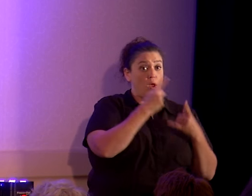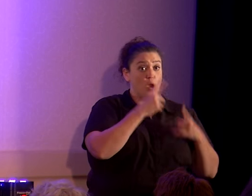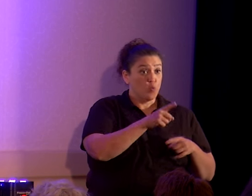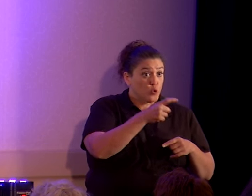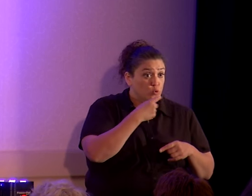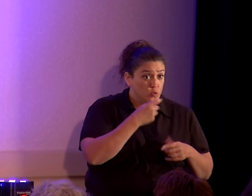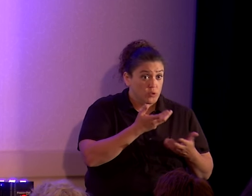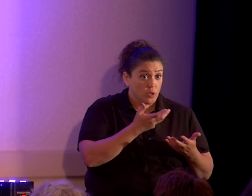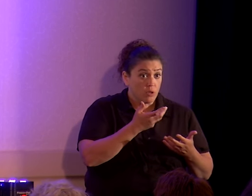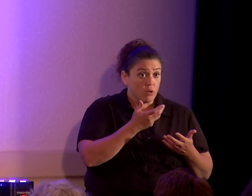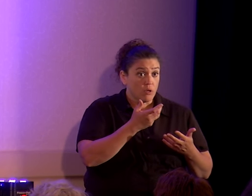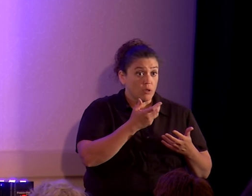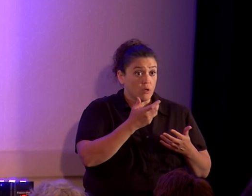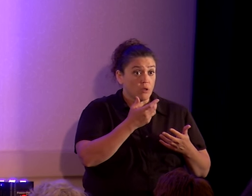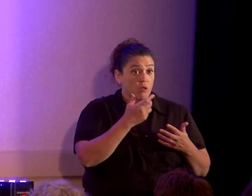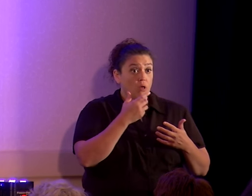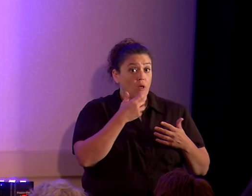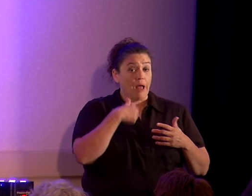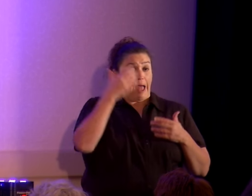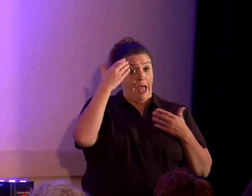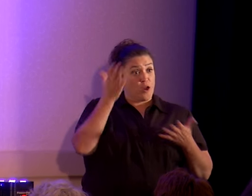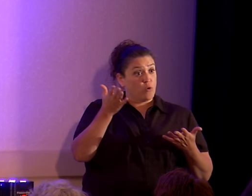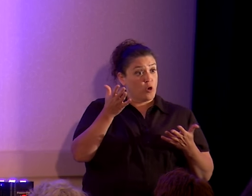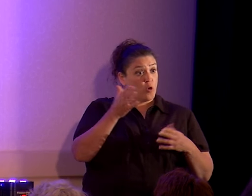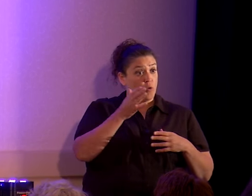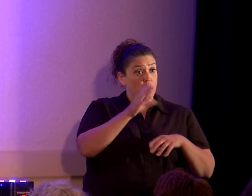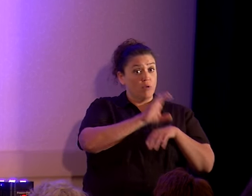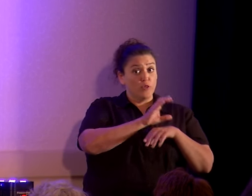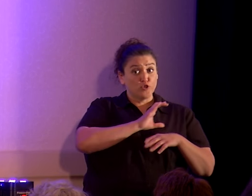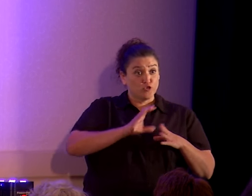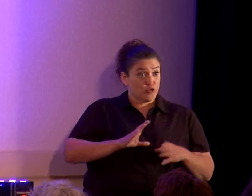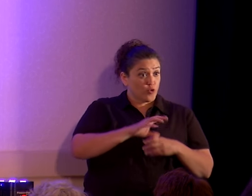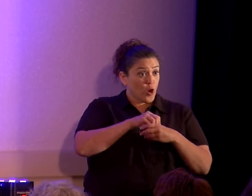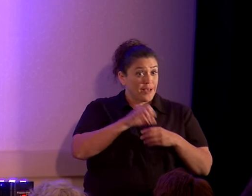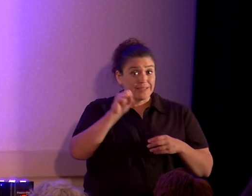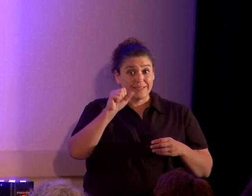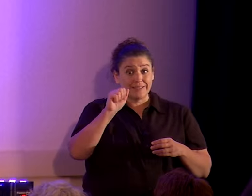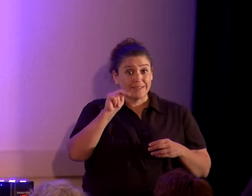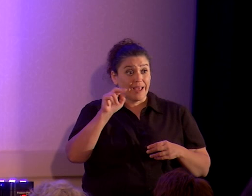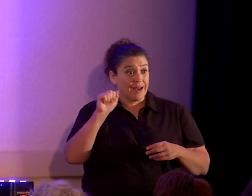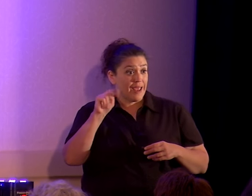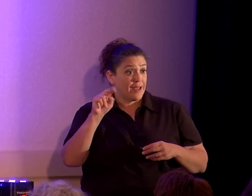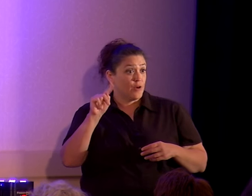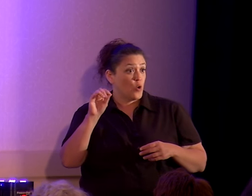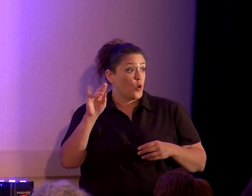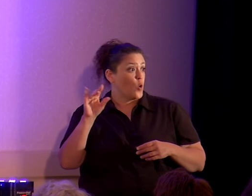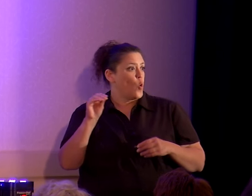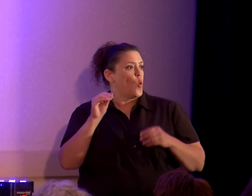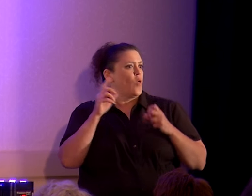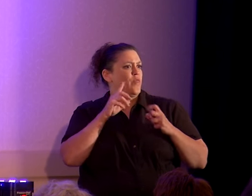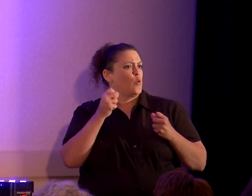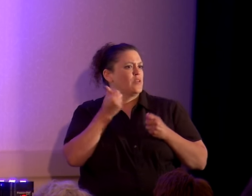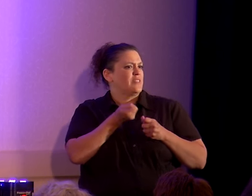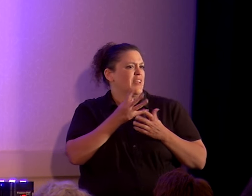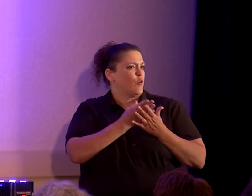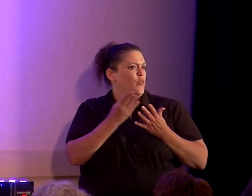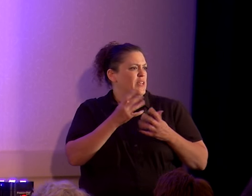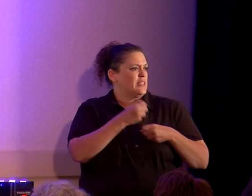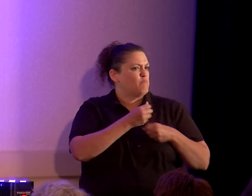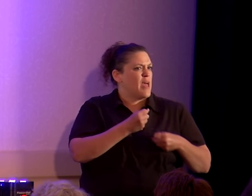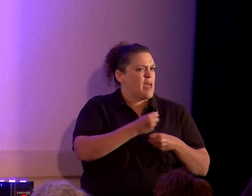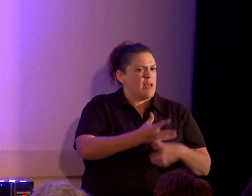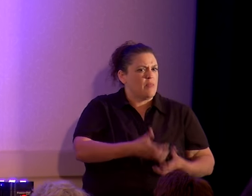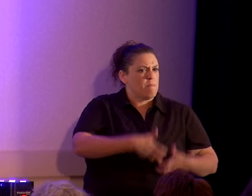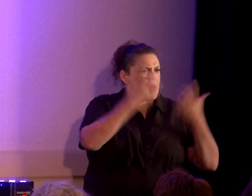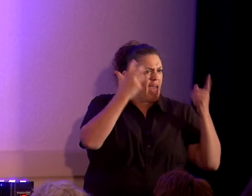say, I don't know, at the Church of Christ in San Antonio, there were several things that just infuriated them. One is that they said